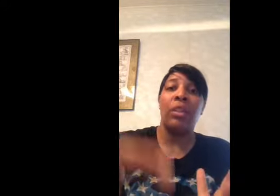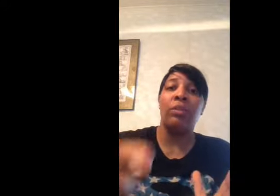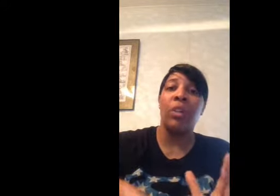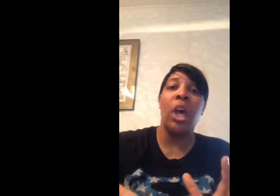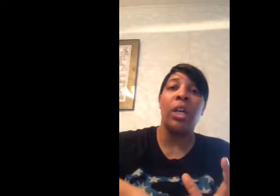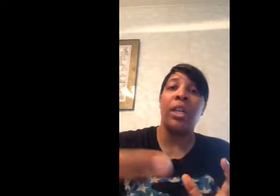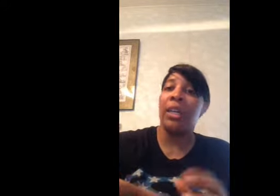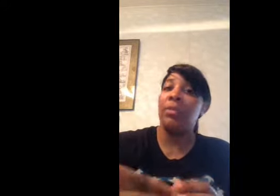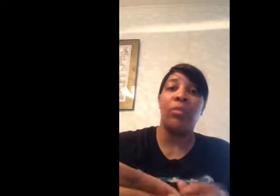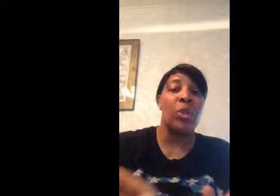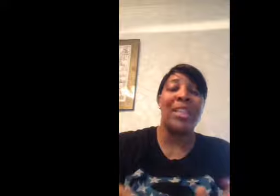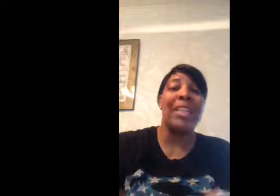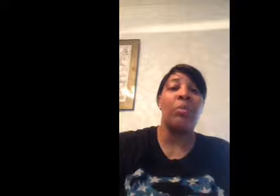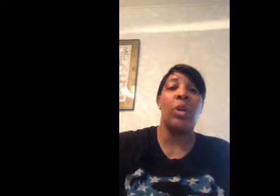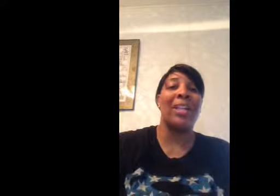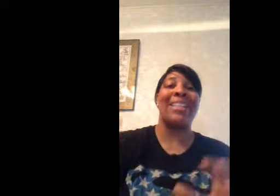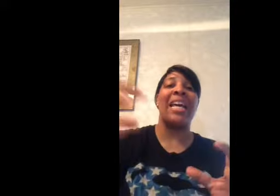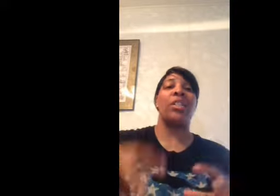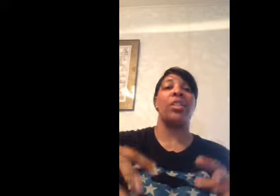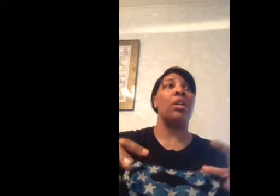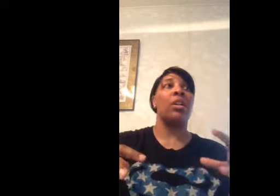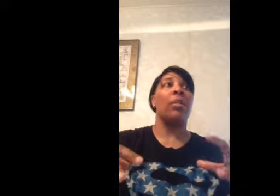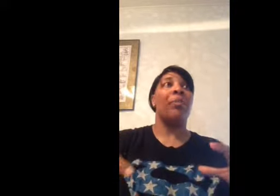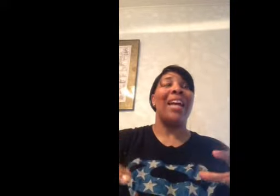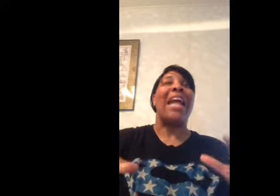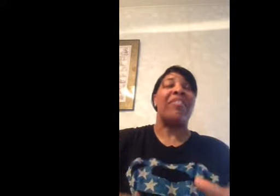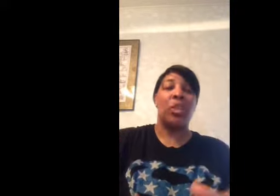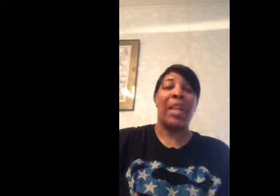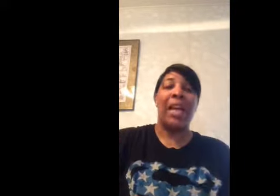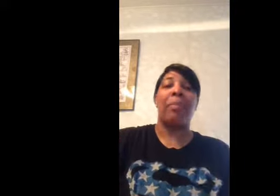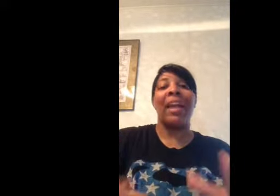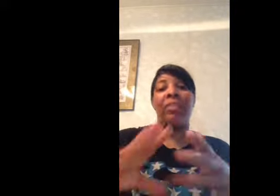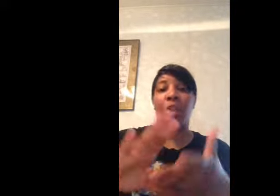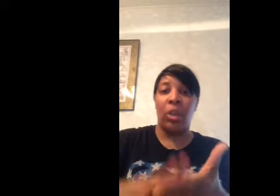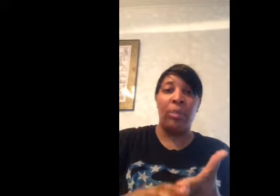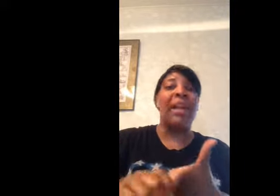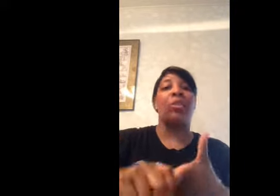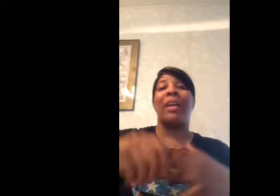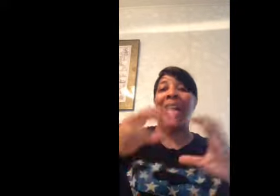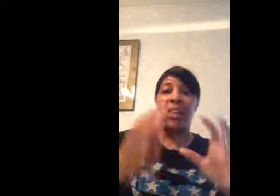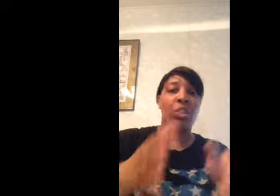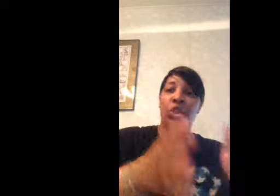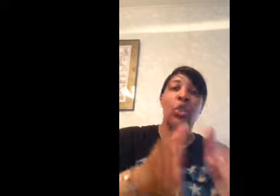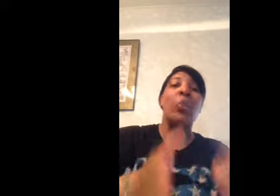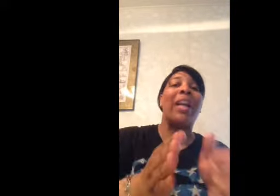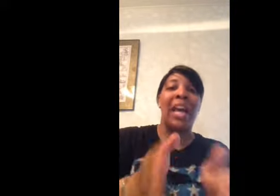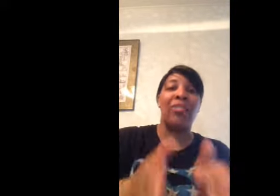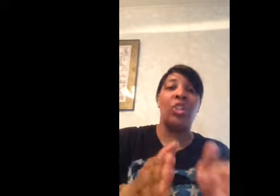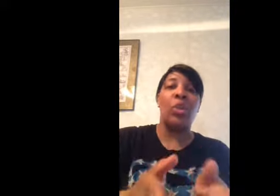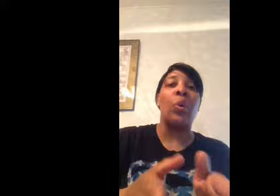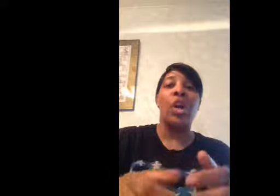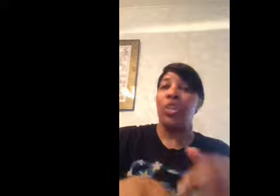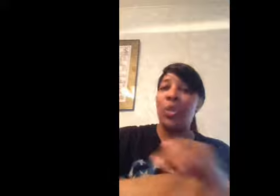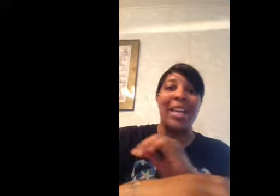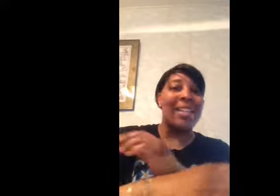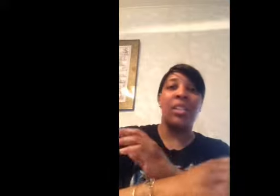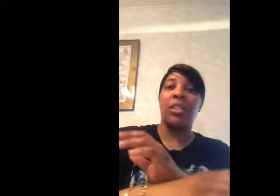vlog first thing in the morning because that's I have to get up I have to go to the bathroom I have to do what I have to do so that's the